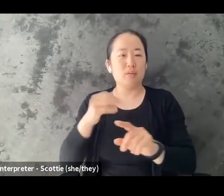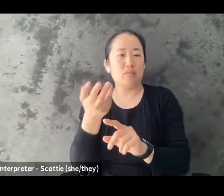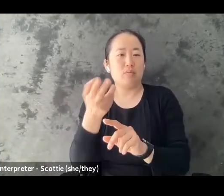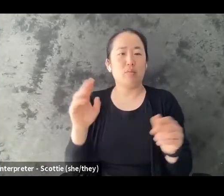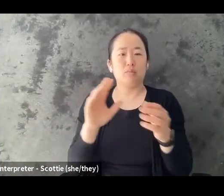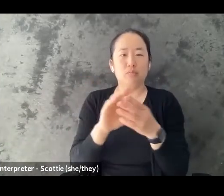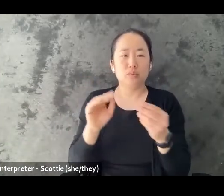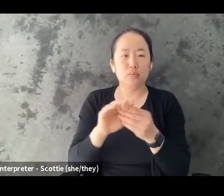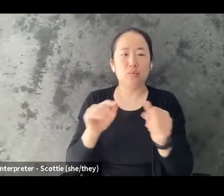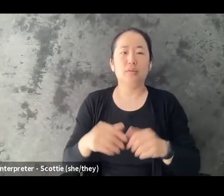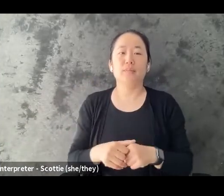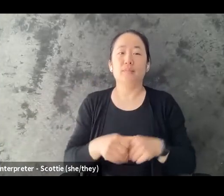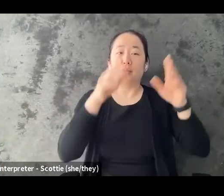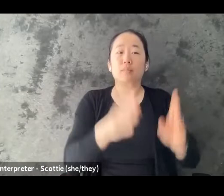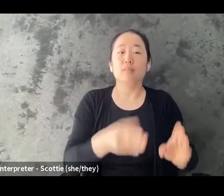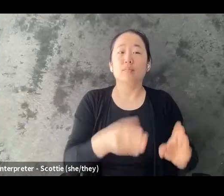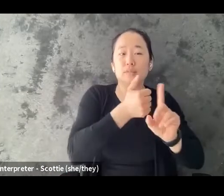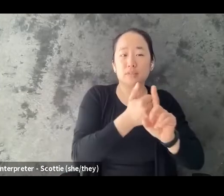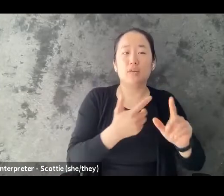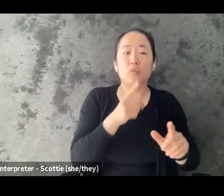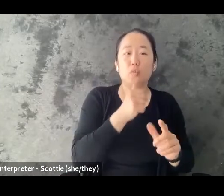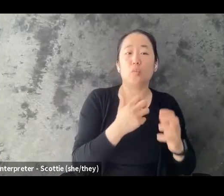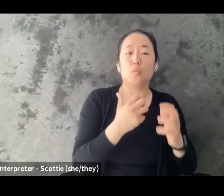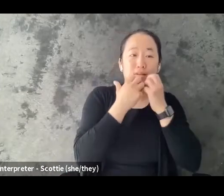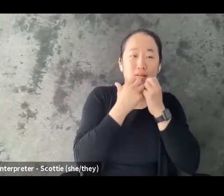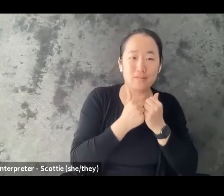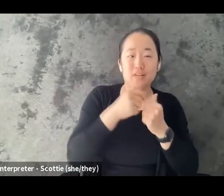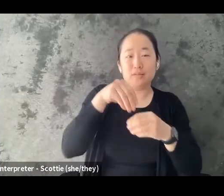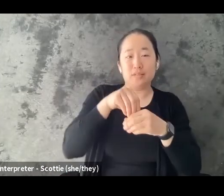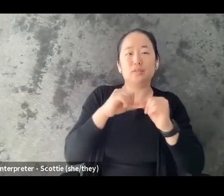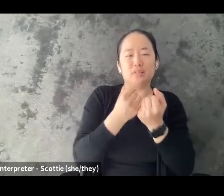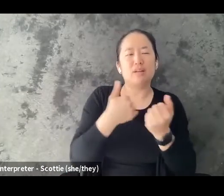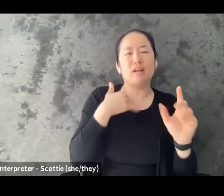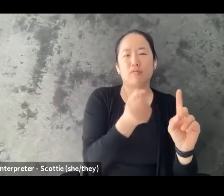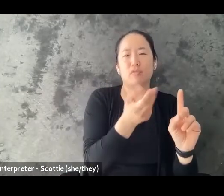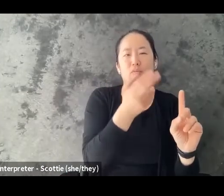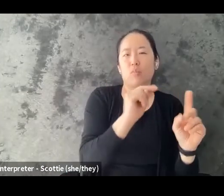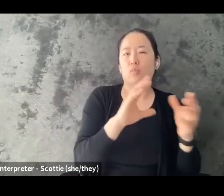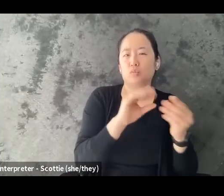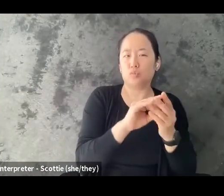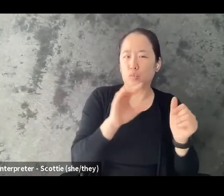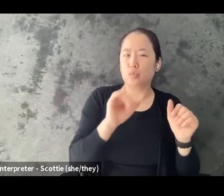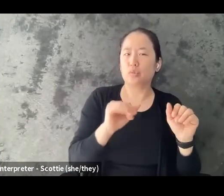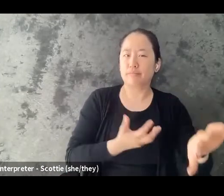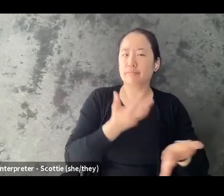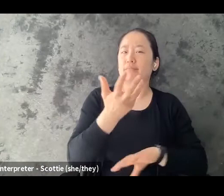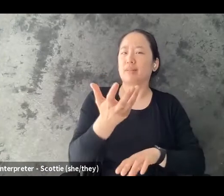So I know if people have heard of that quote before, but it definitely really resonated with me and seemed very applicable to